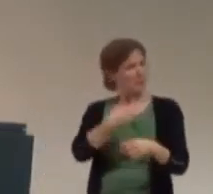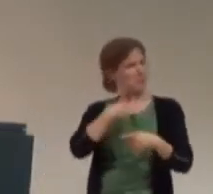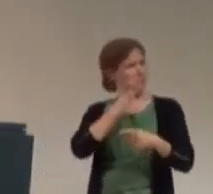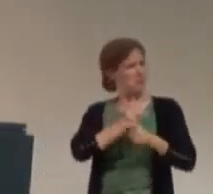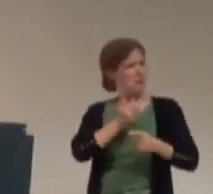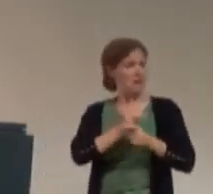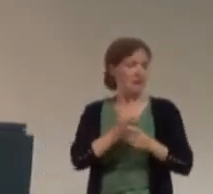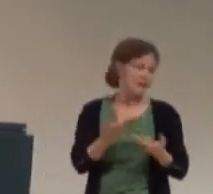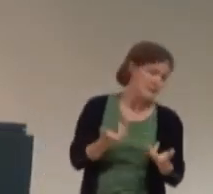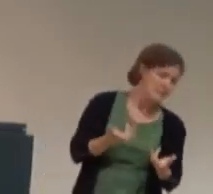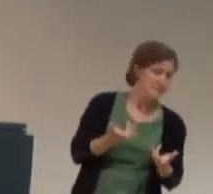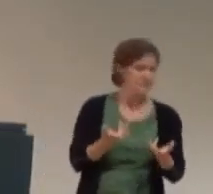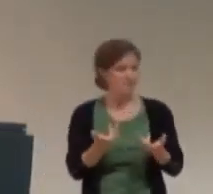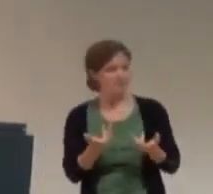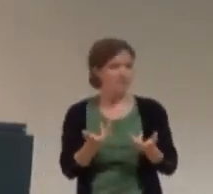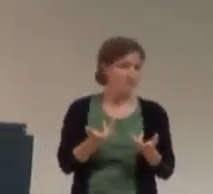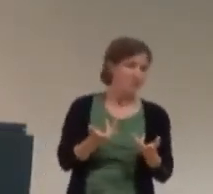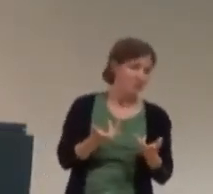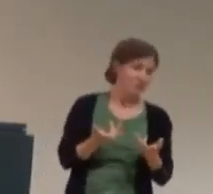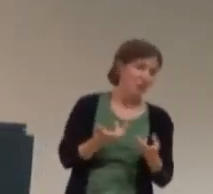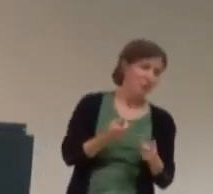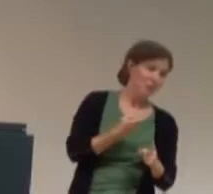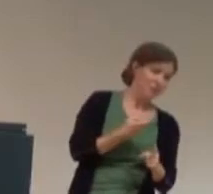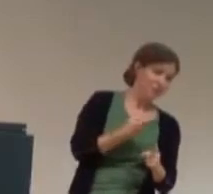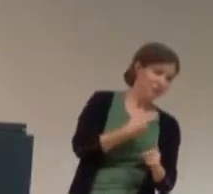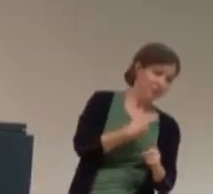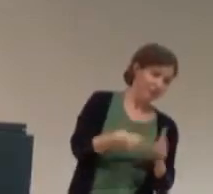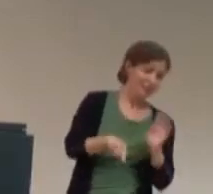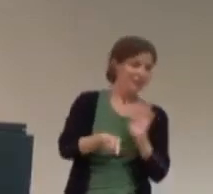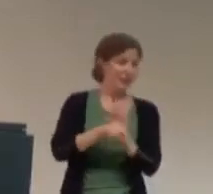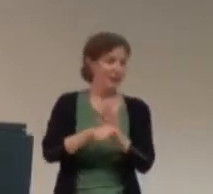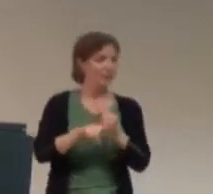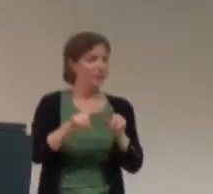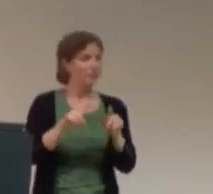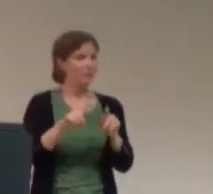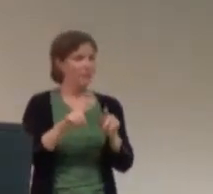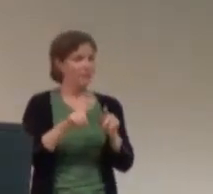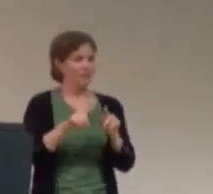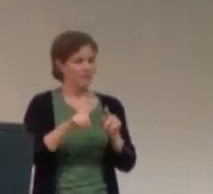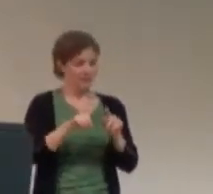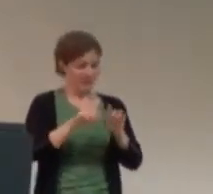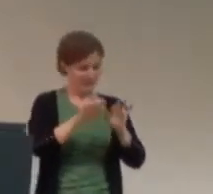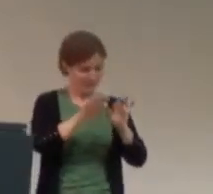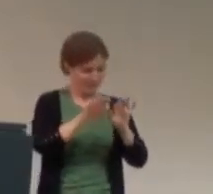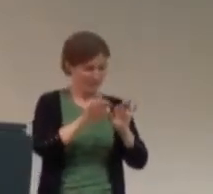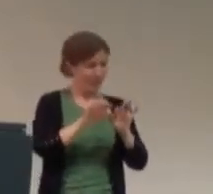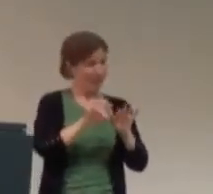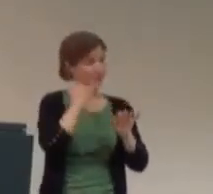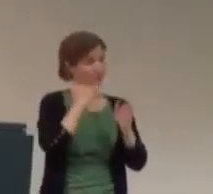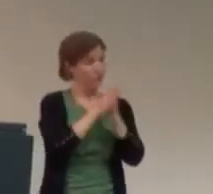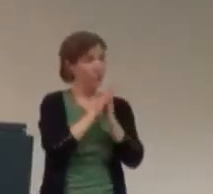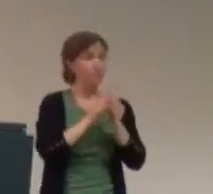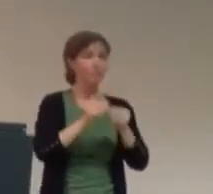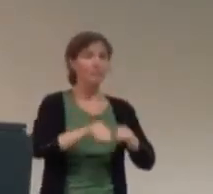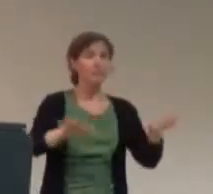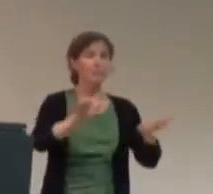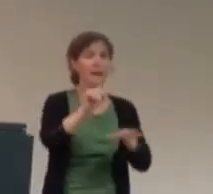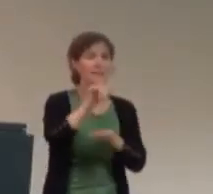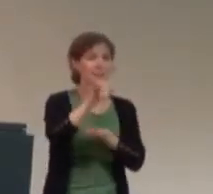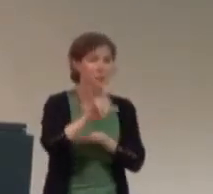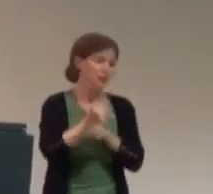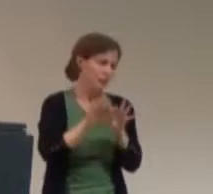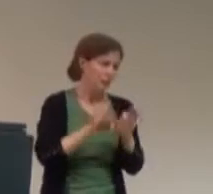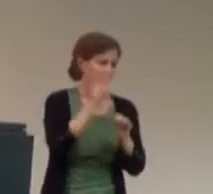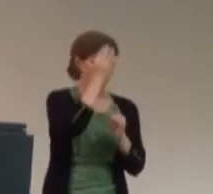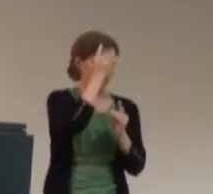is not necessarily a bad thing. But you think about that when you decide how you're gonna put your message out there. Um, and lastly,